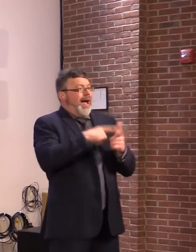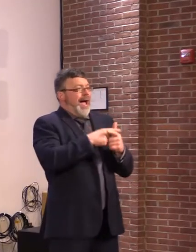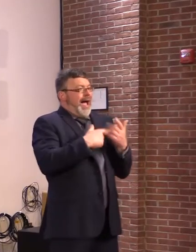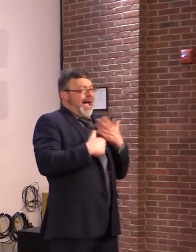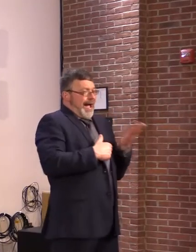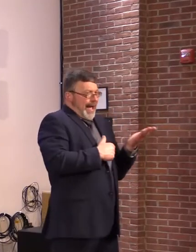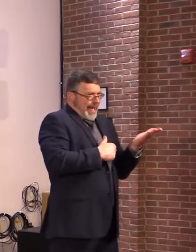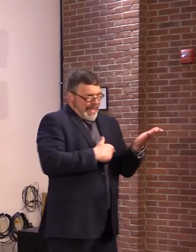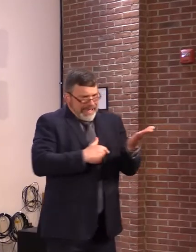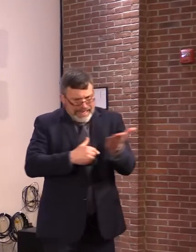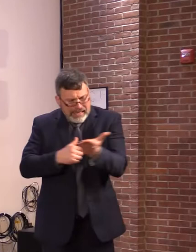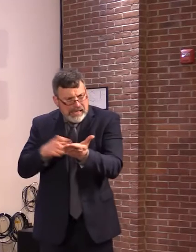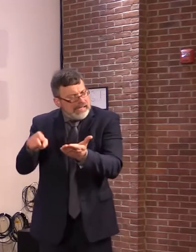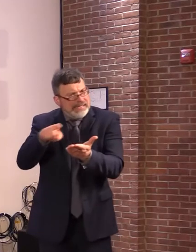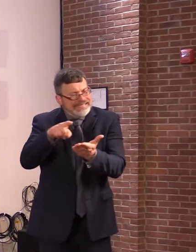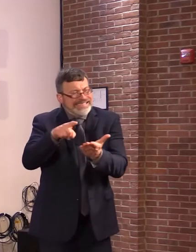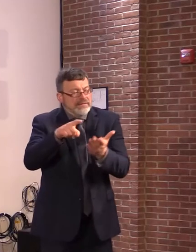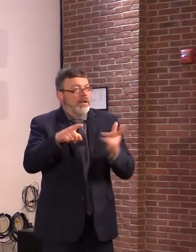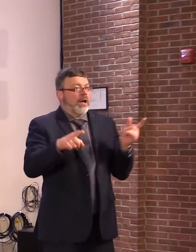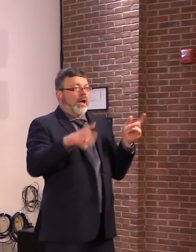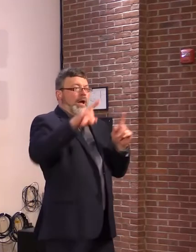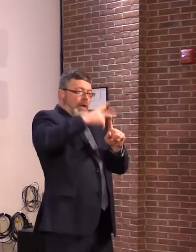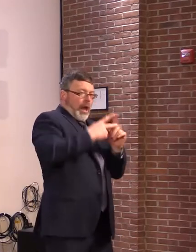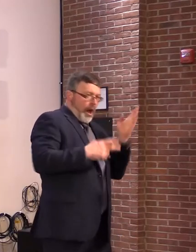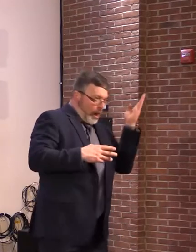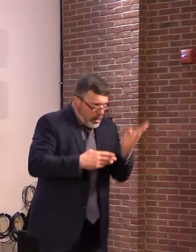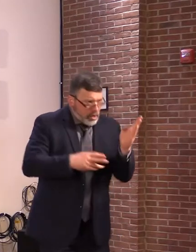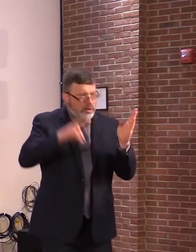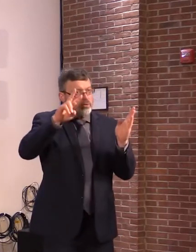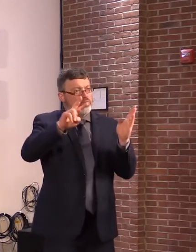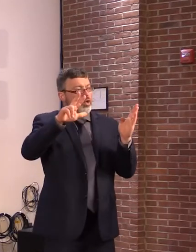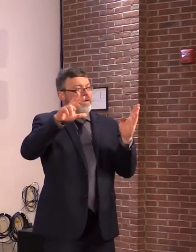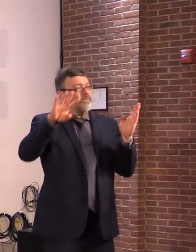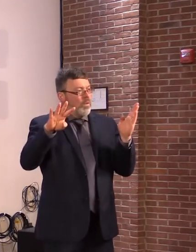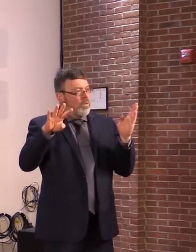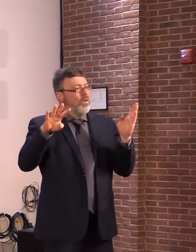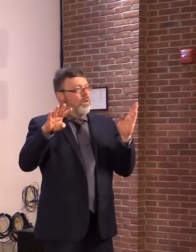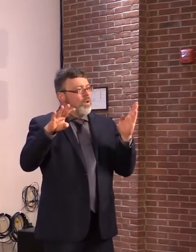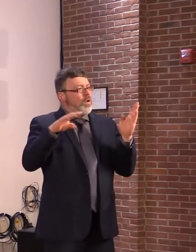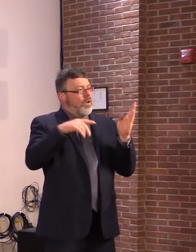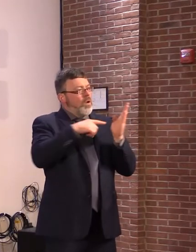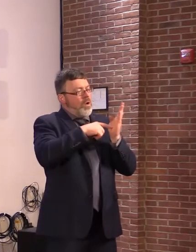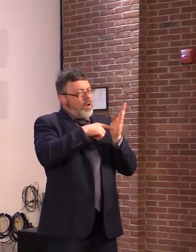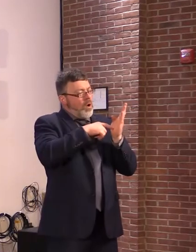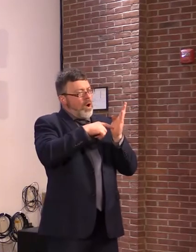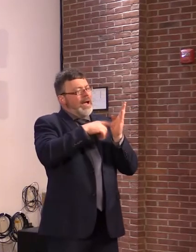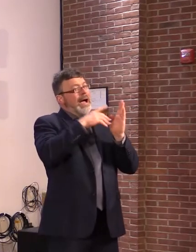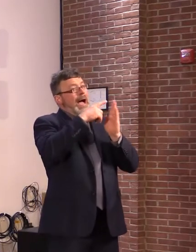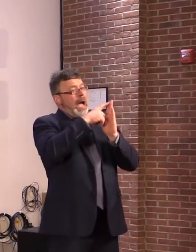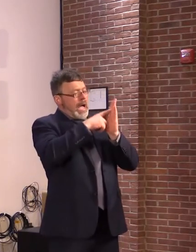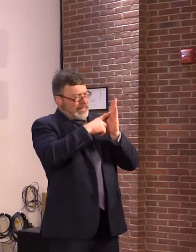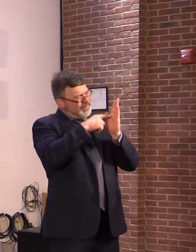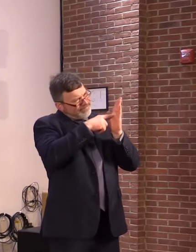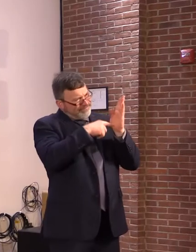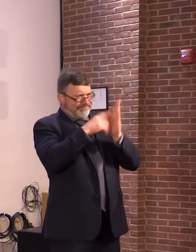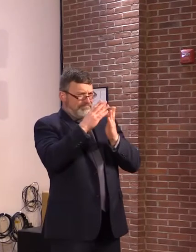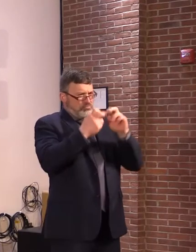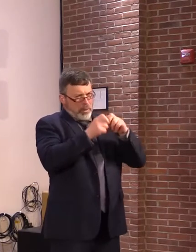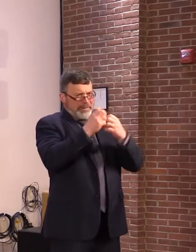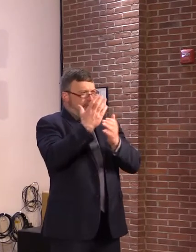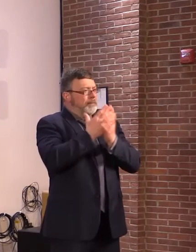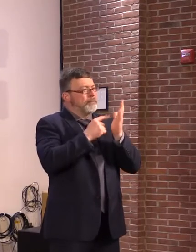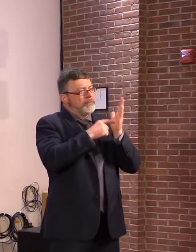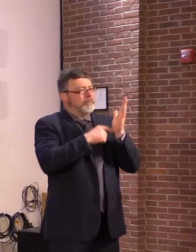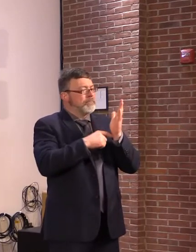some problematic elements to it. Now, we're hopeful that, you know, that gets worked out and we can get the positive